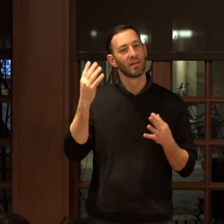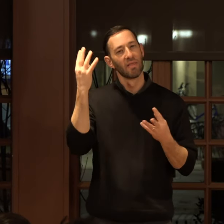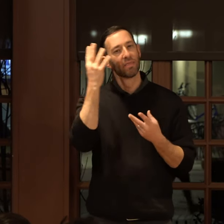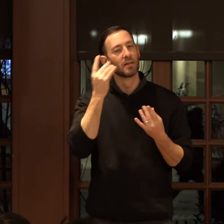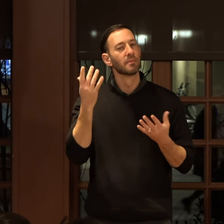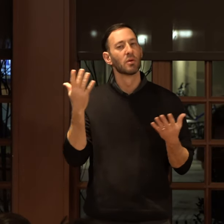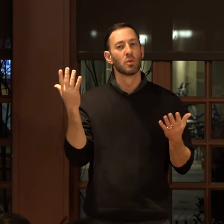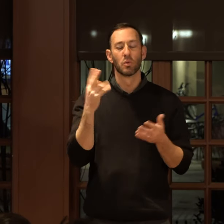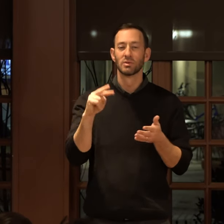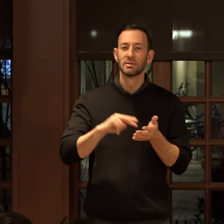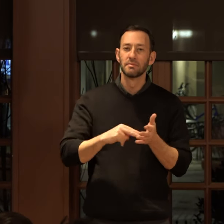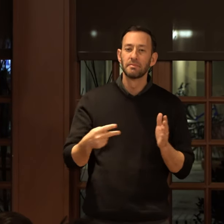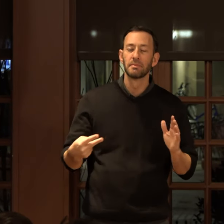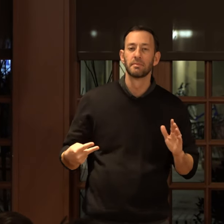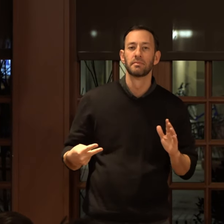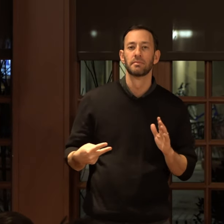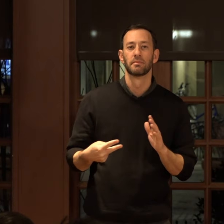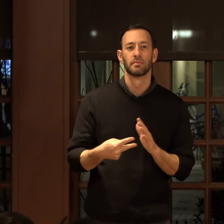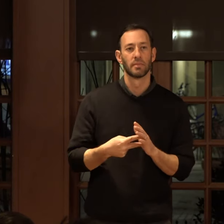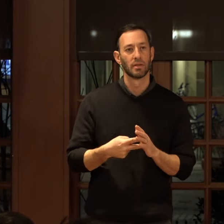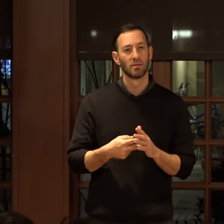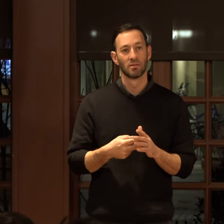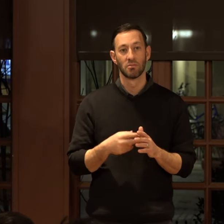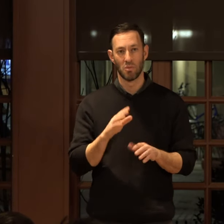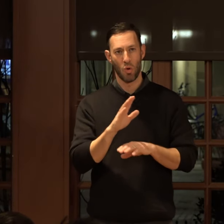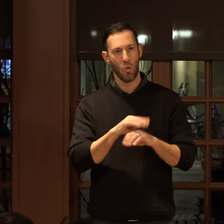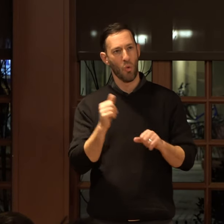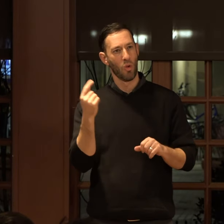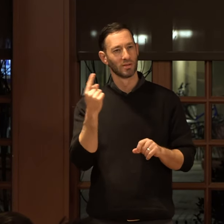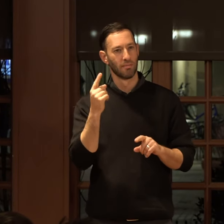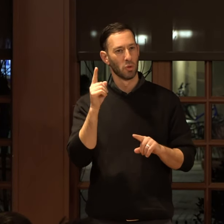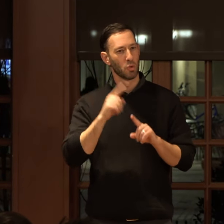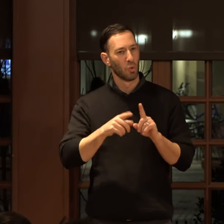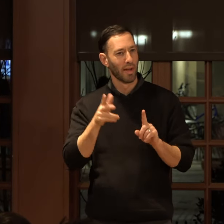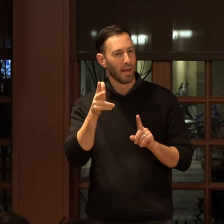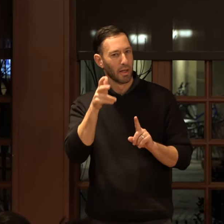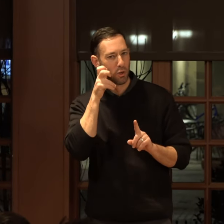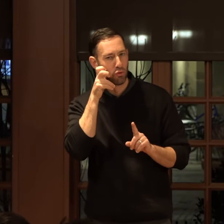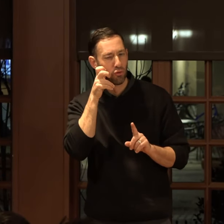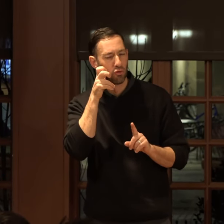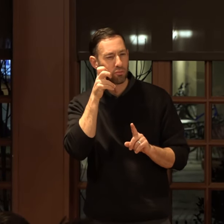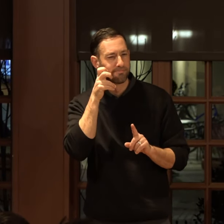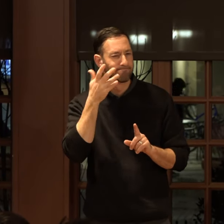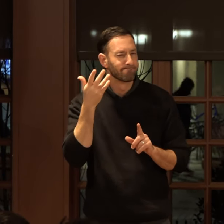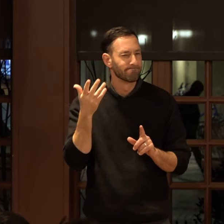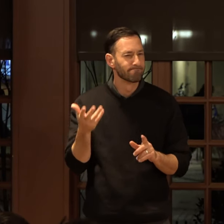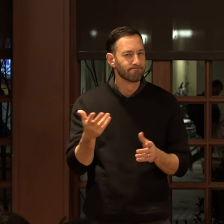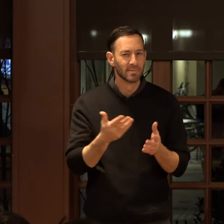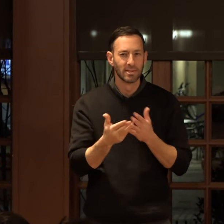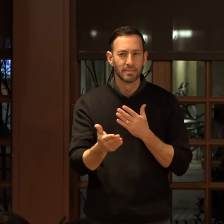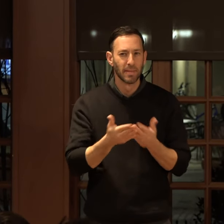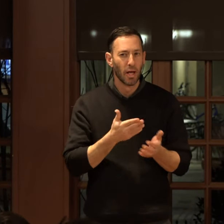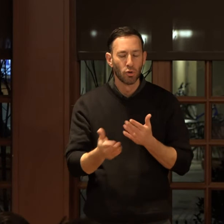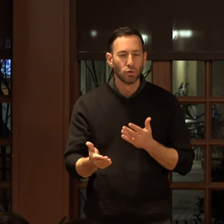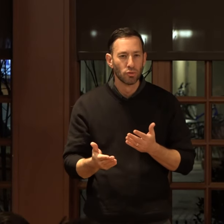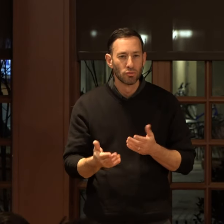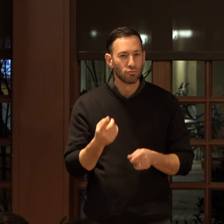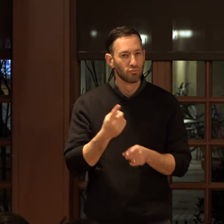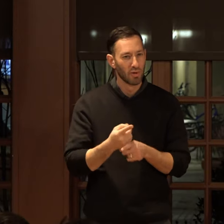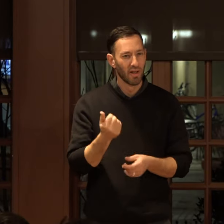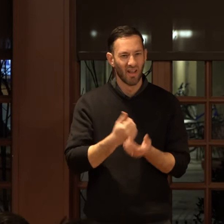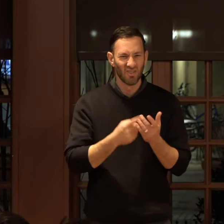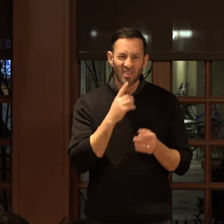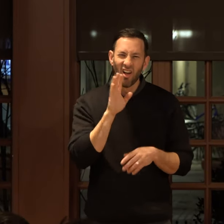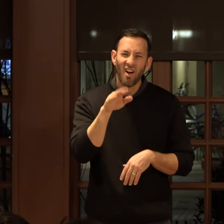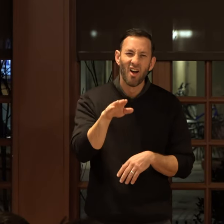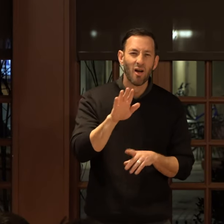what does it mean then to be called a thing you can't hear? And, and does it matter? Right? Everybody's always